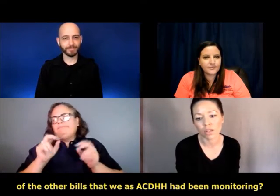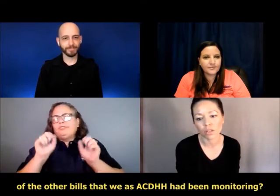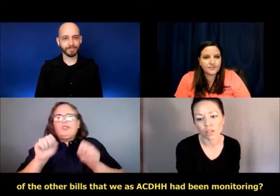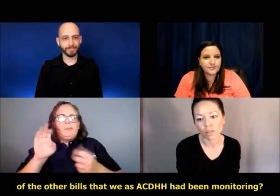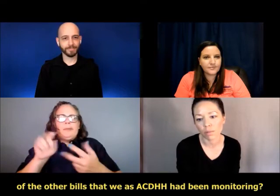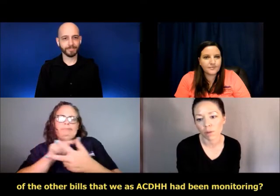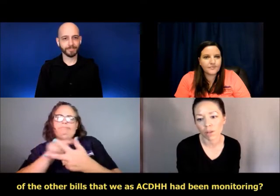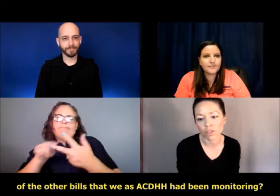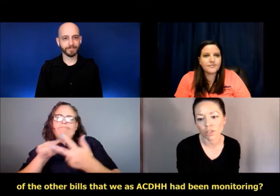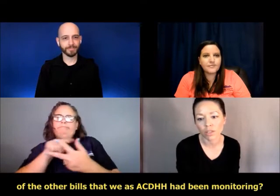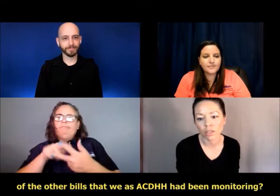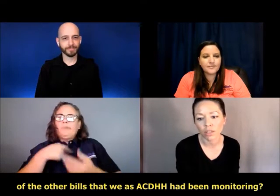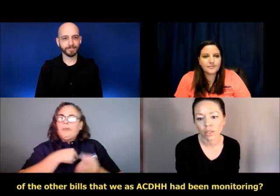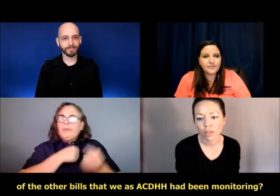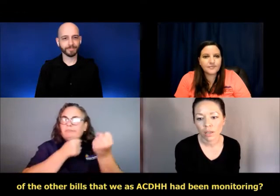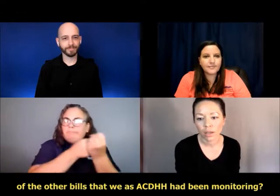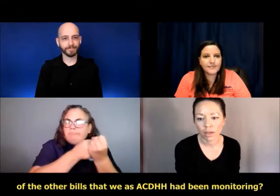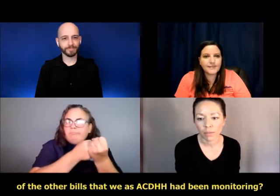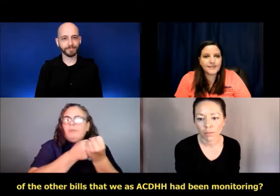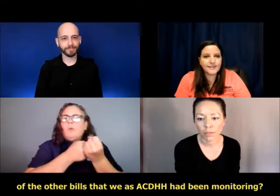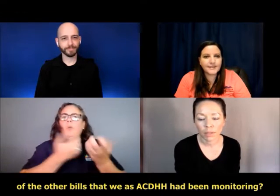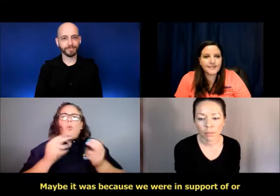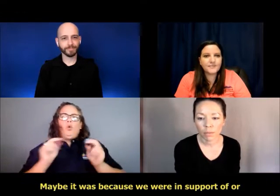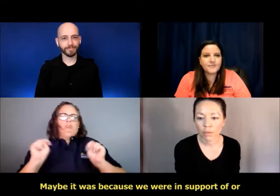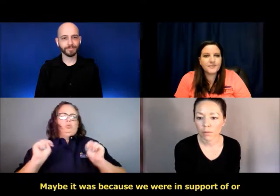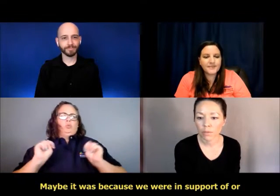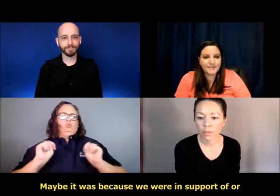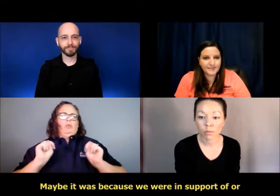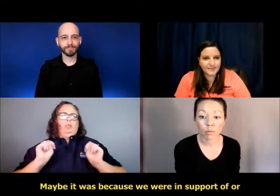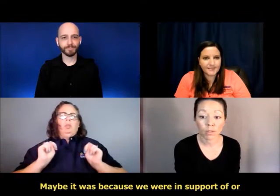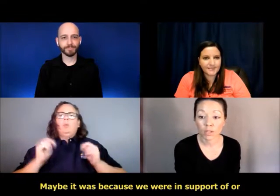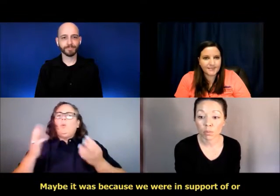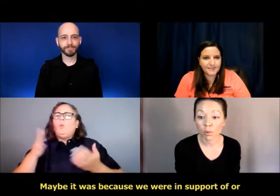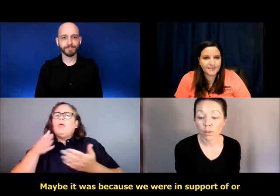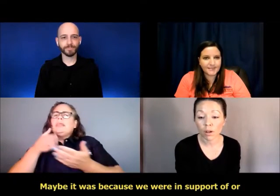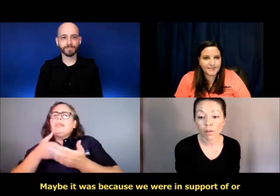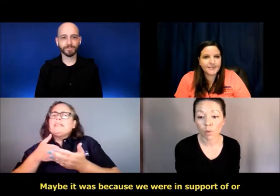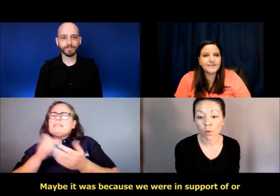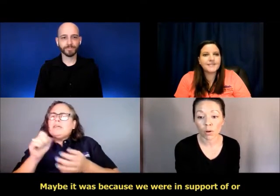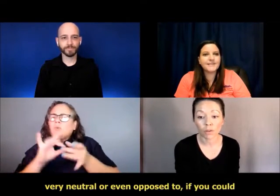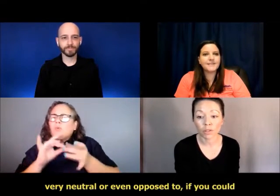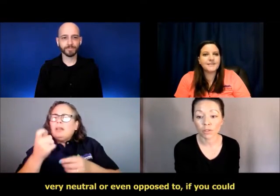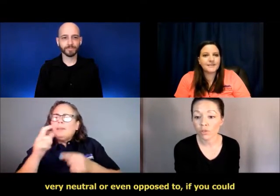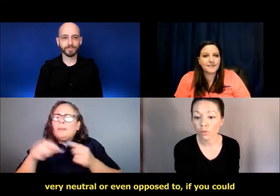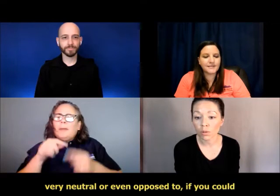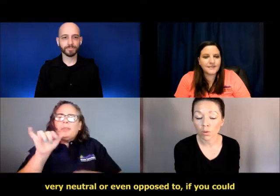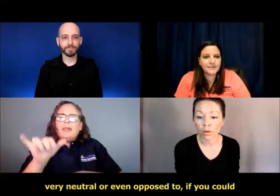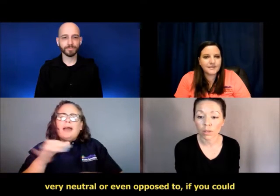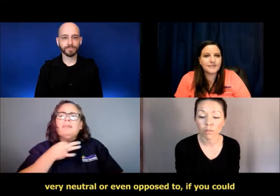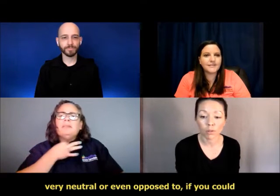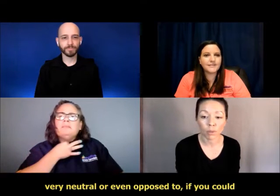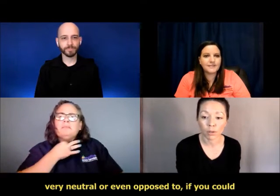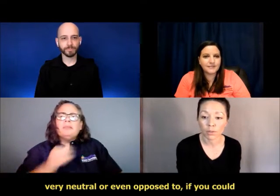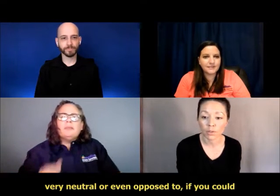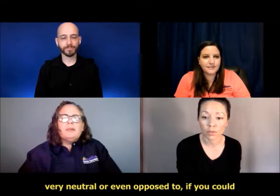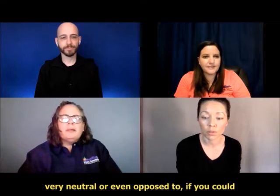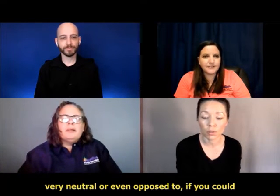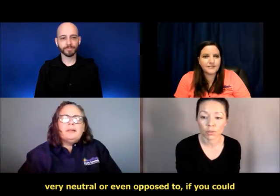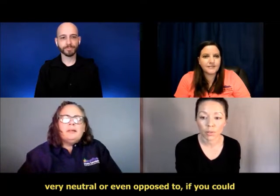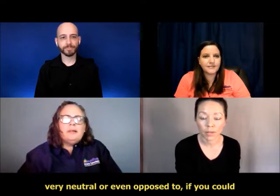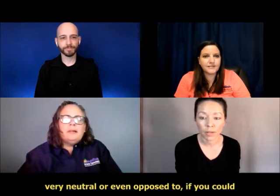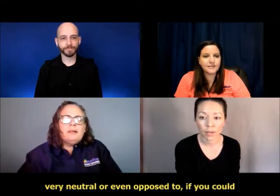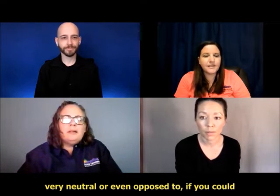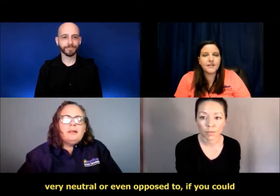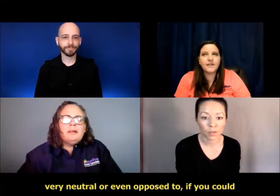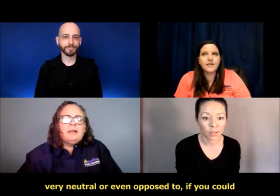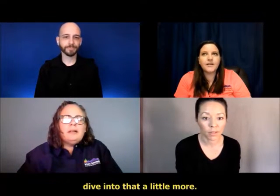ACDHH had been monitoring? Maybe it was because we were in support of or very neutral or even opposed to,